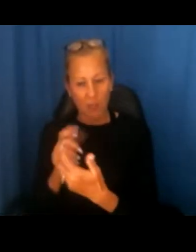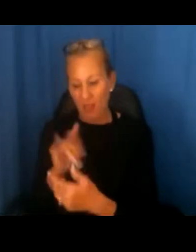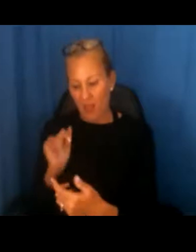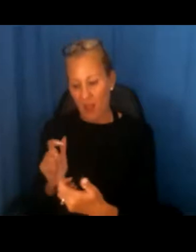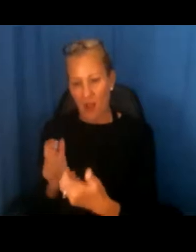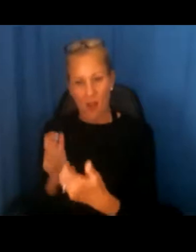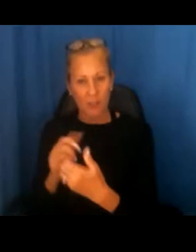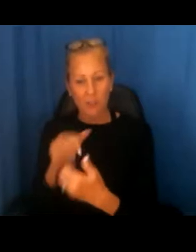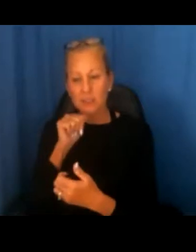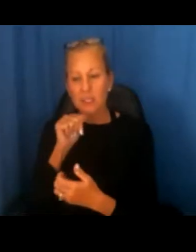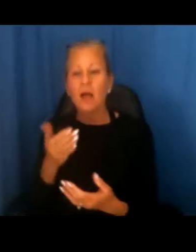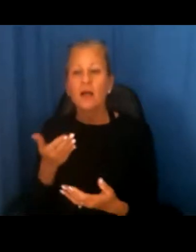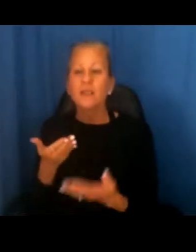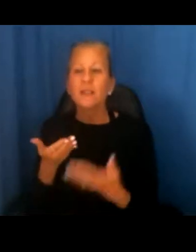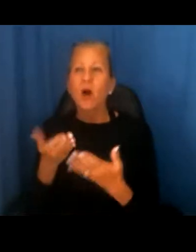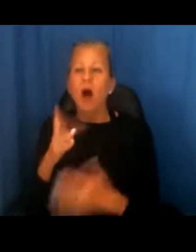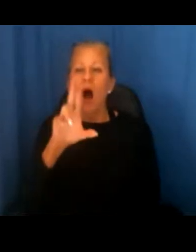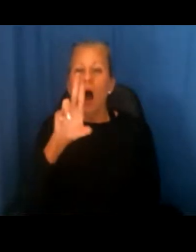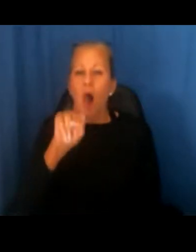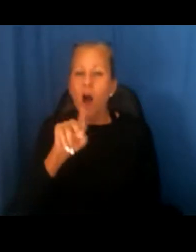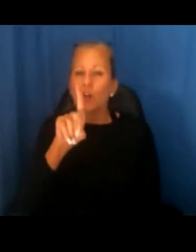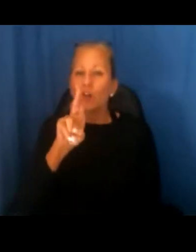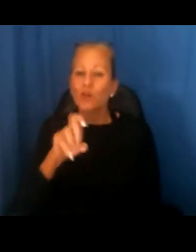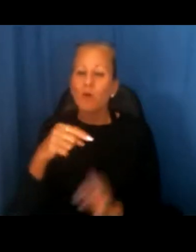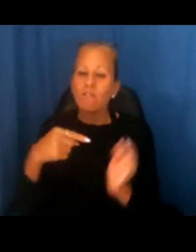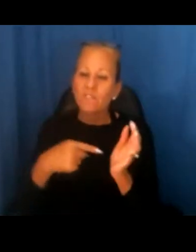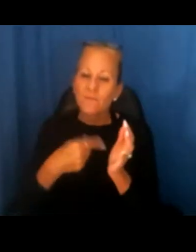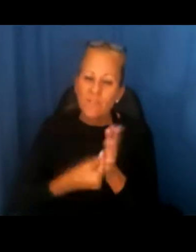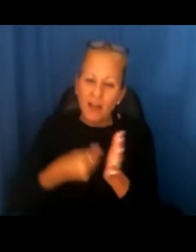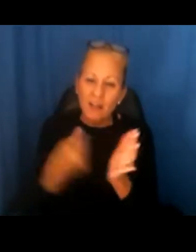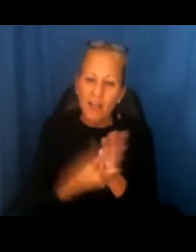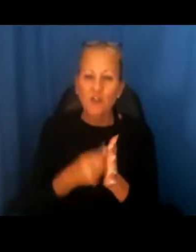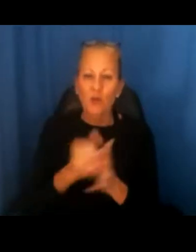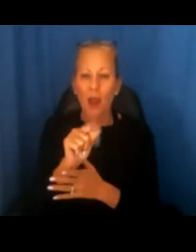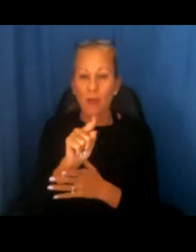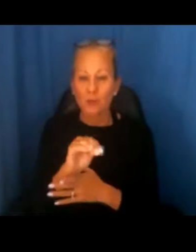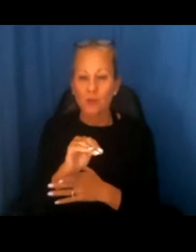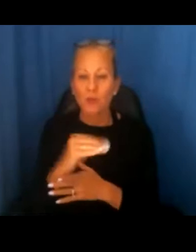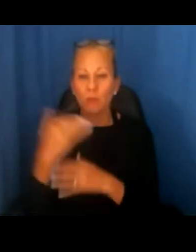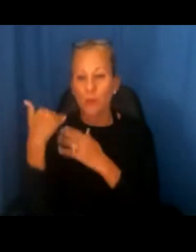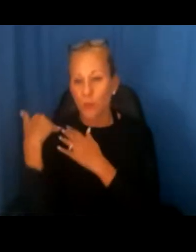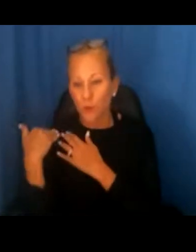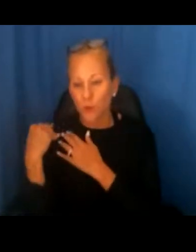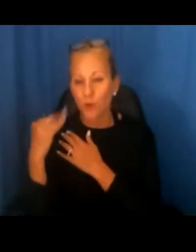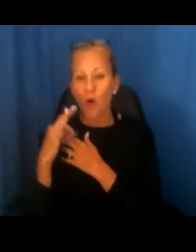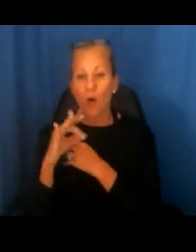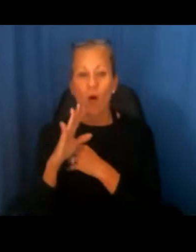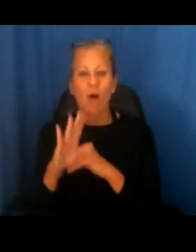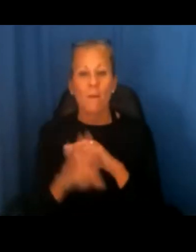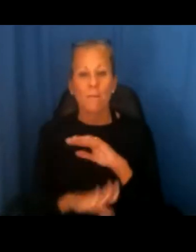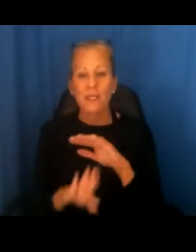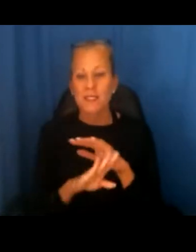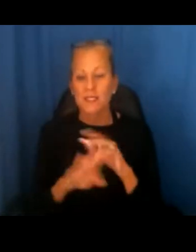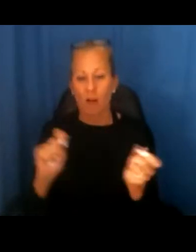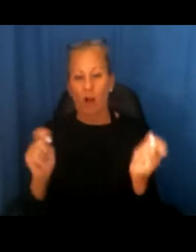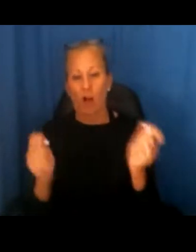pose an undue financial and administrative burden or a fundamental alteration to the nature of